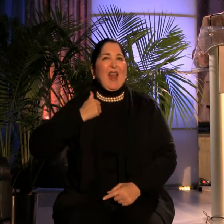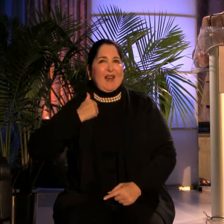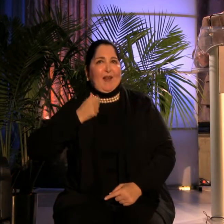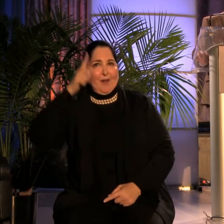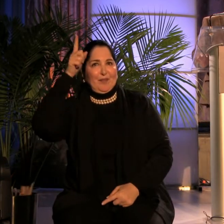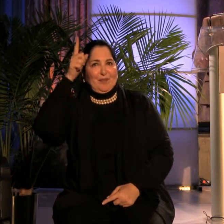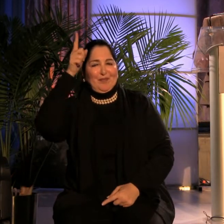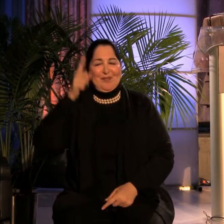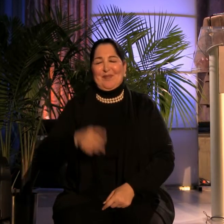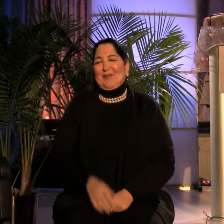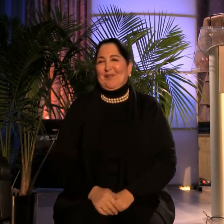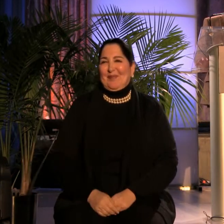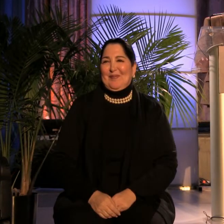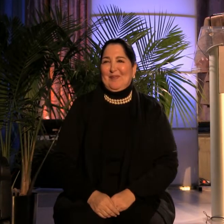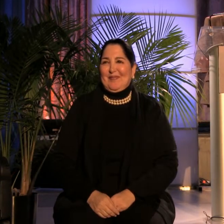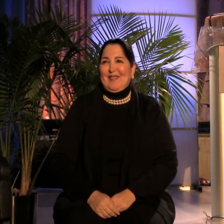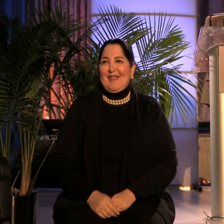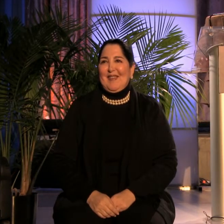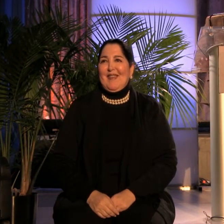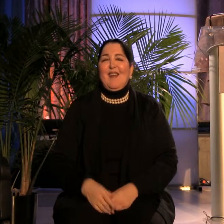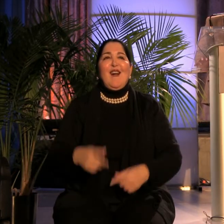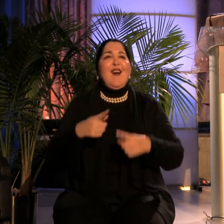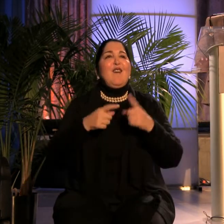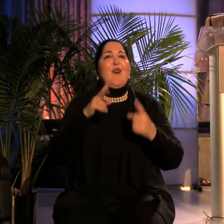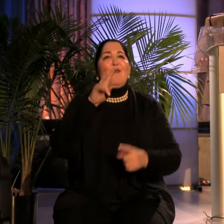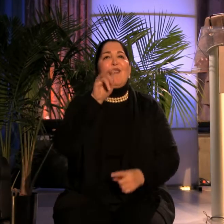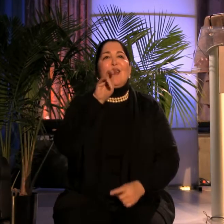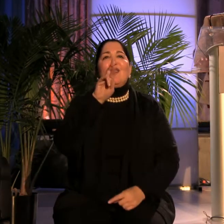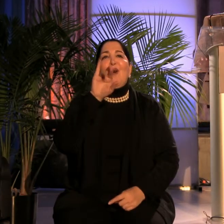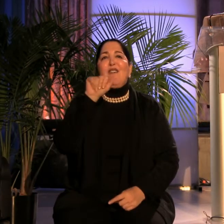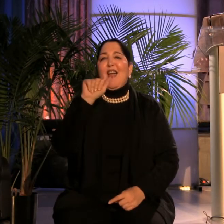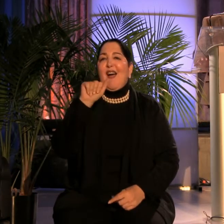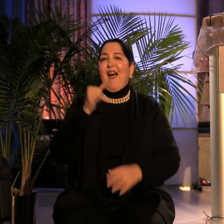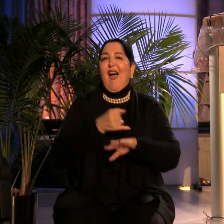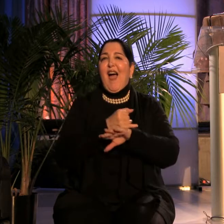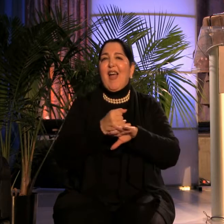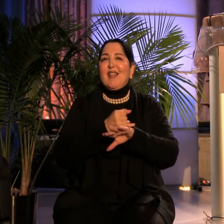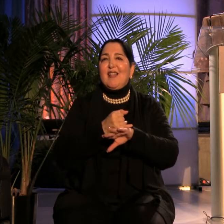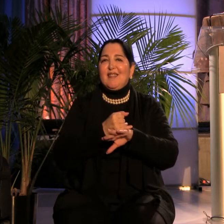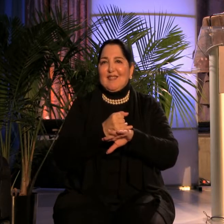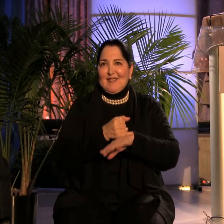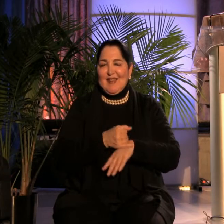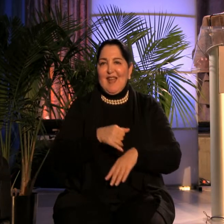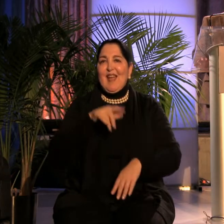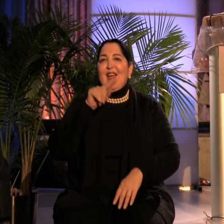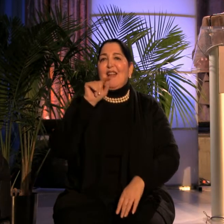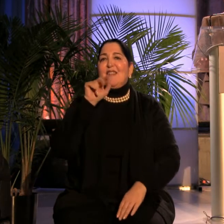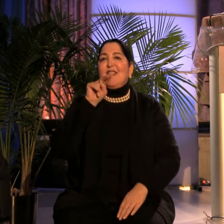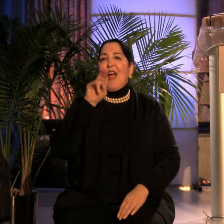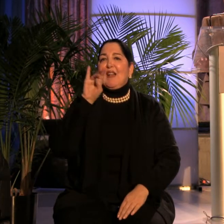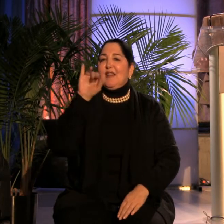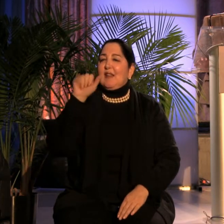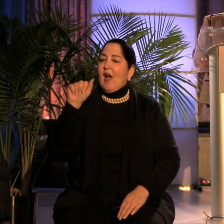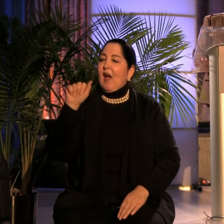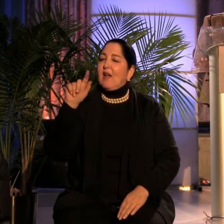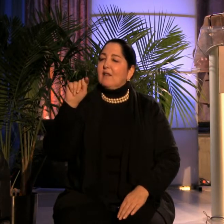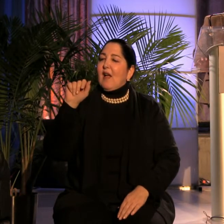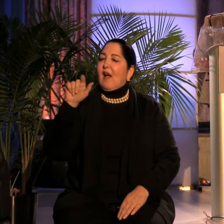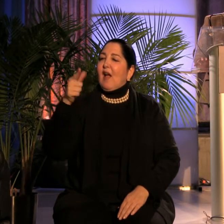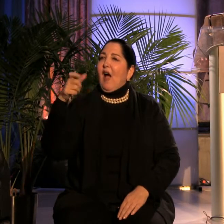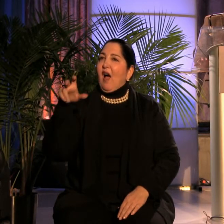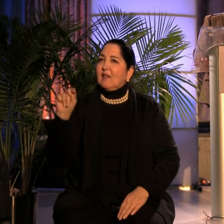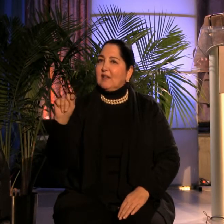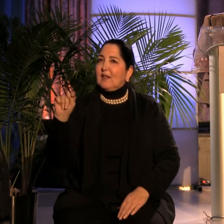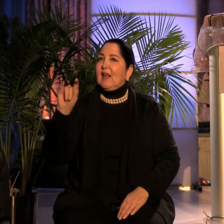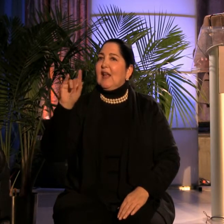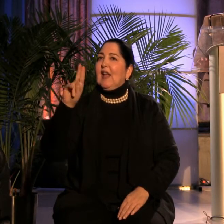She is from the south coast of Victoria Island. Tanya Tagak Gillis is usually described as an Inuit